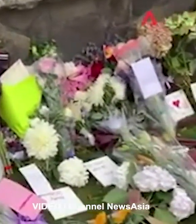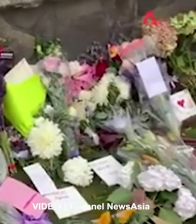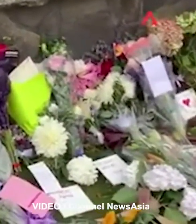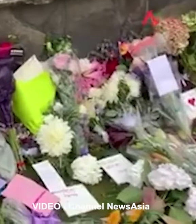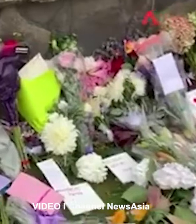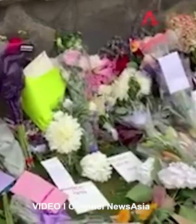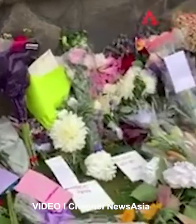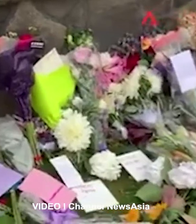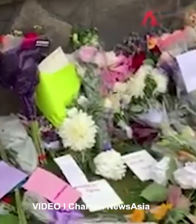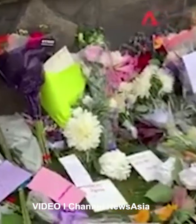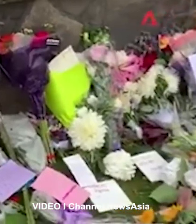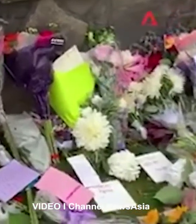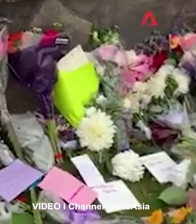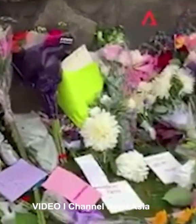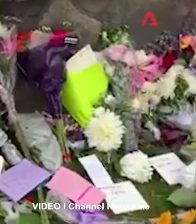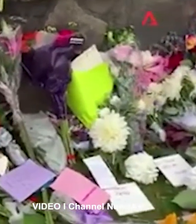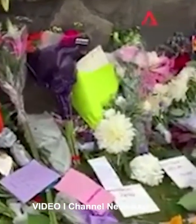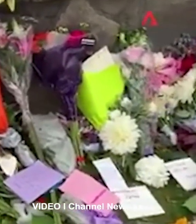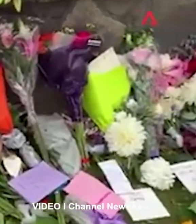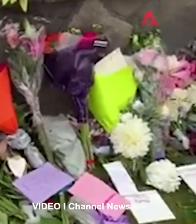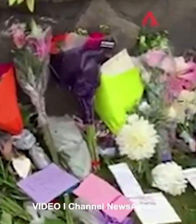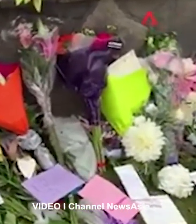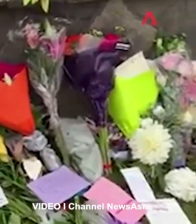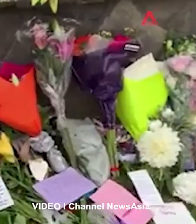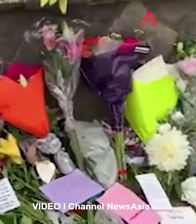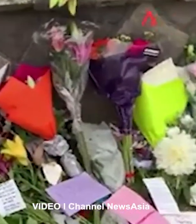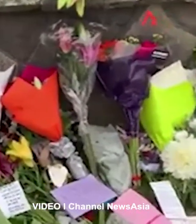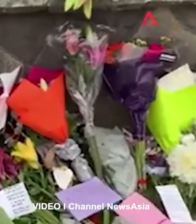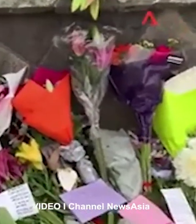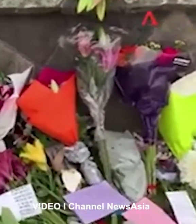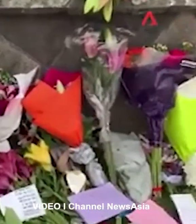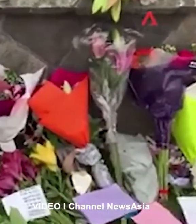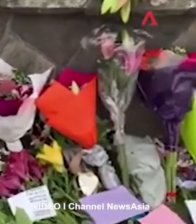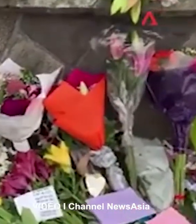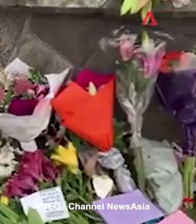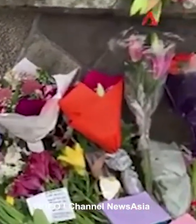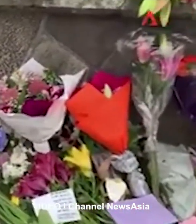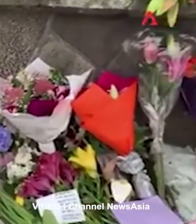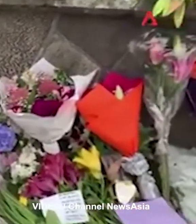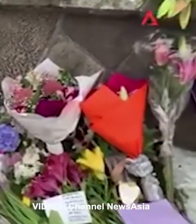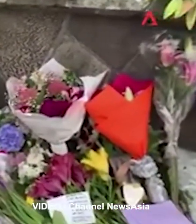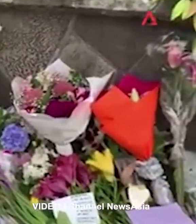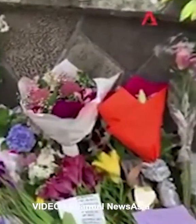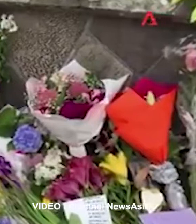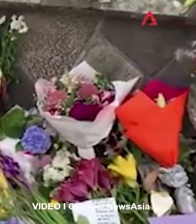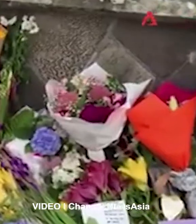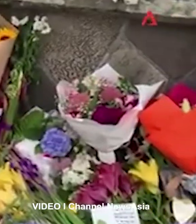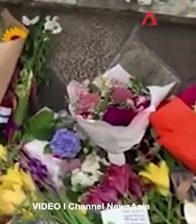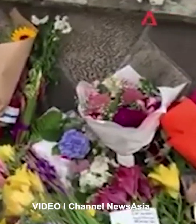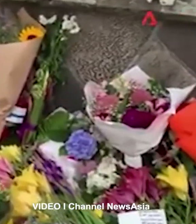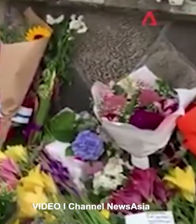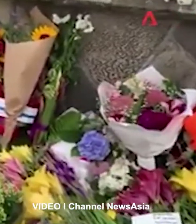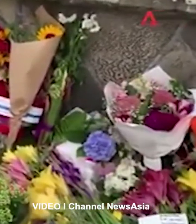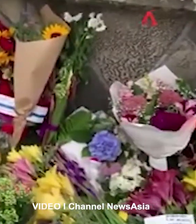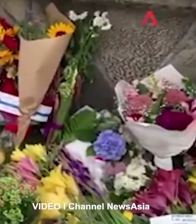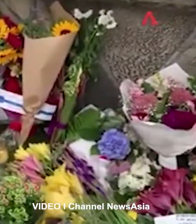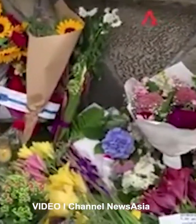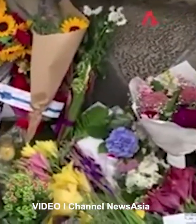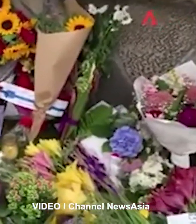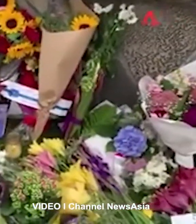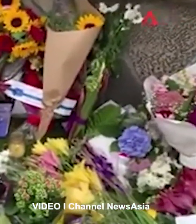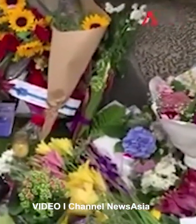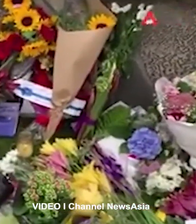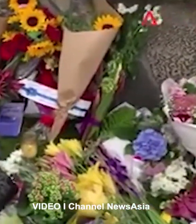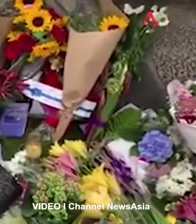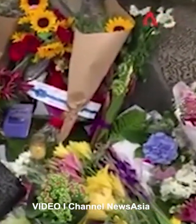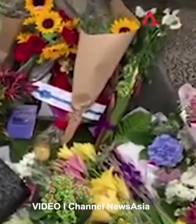opening hours and while mosques are in active use, there will be a police presence outside. While they